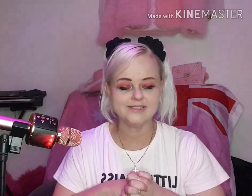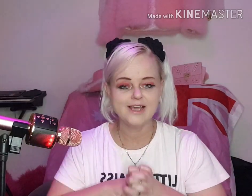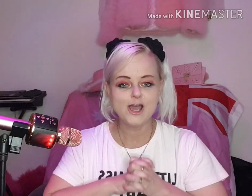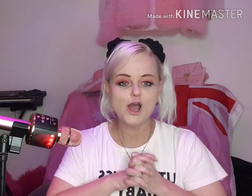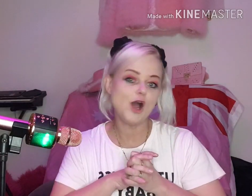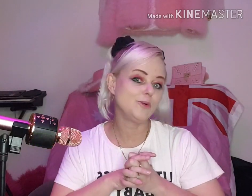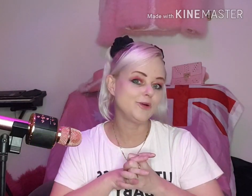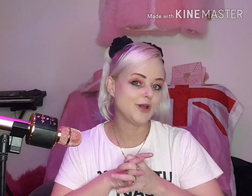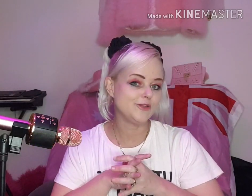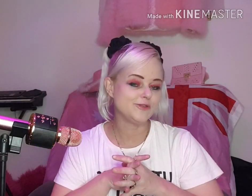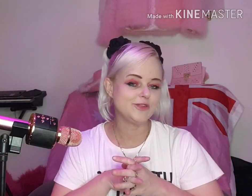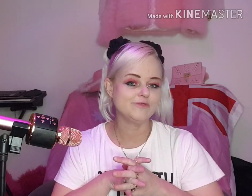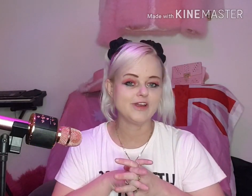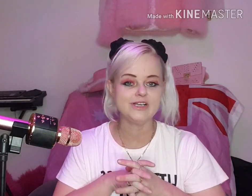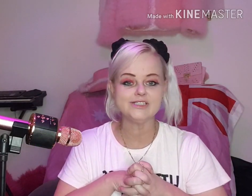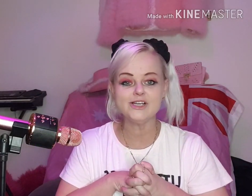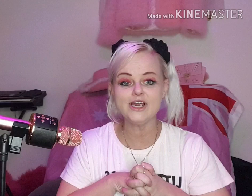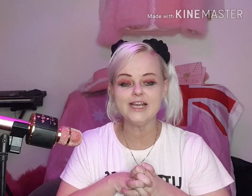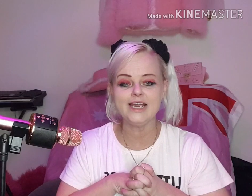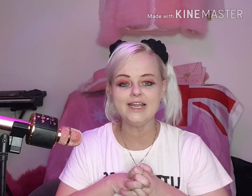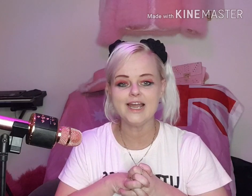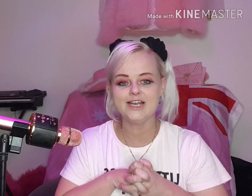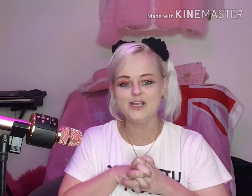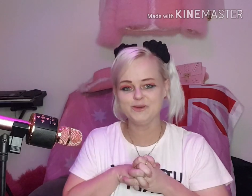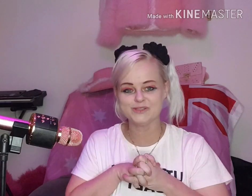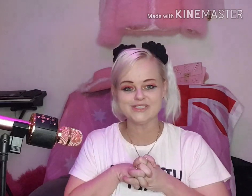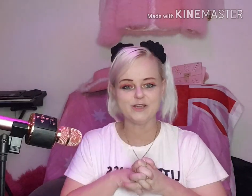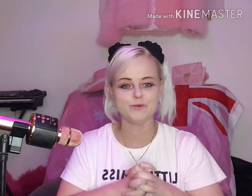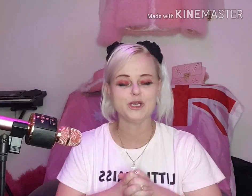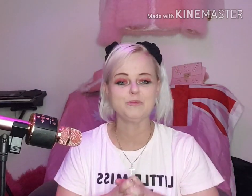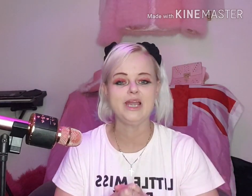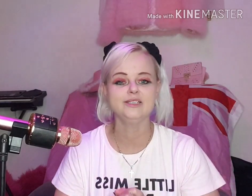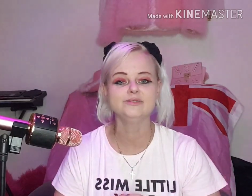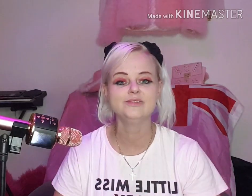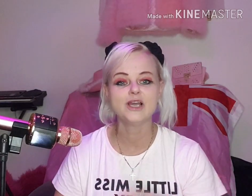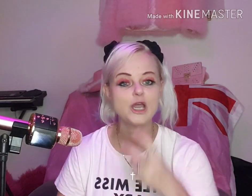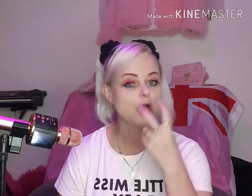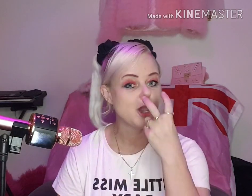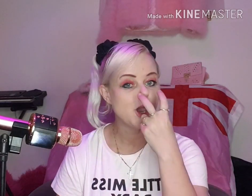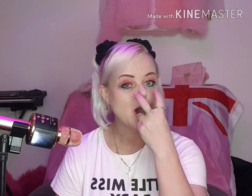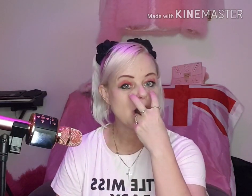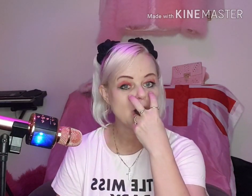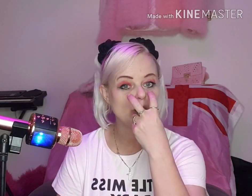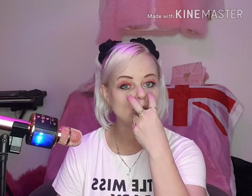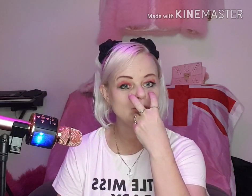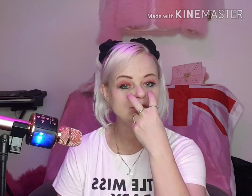I will go through them very slowly and he will see what I mean. Old